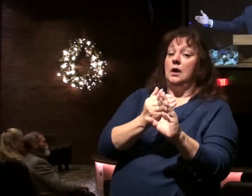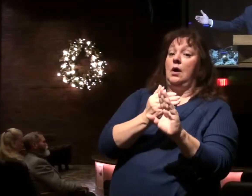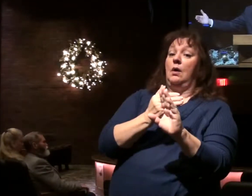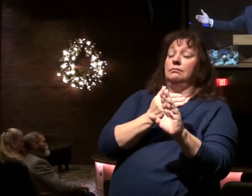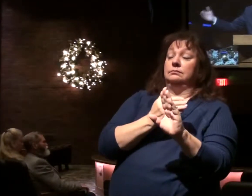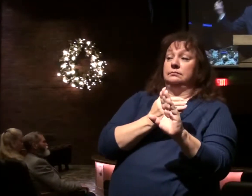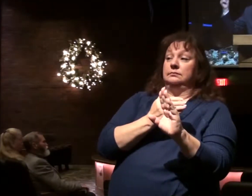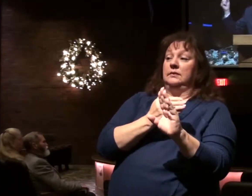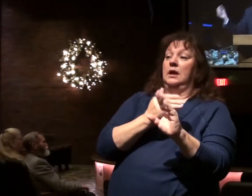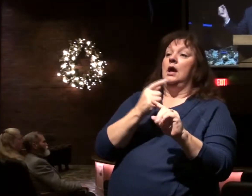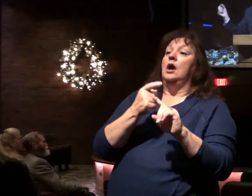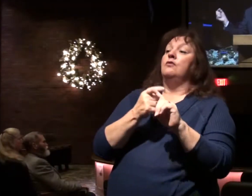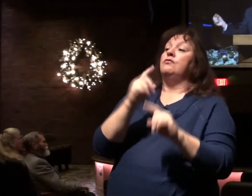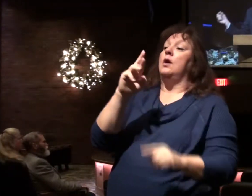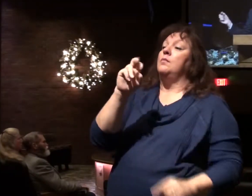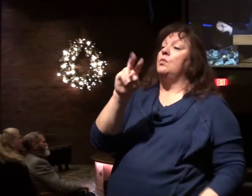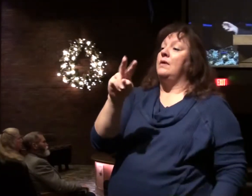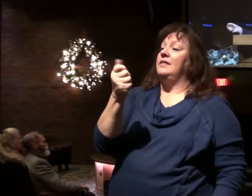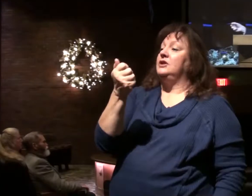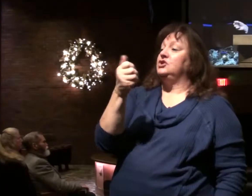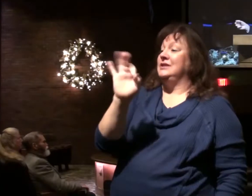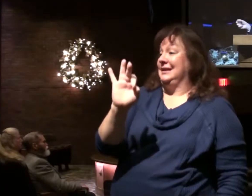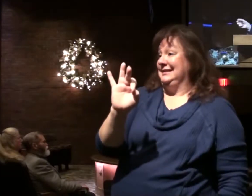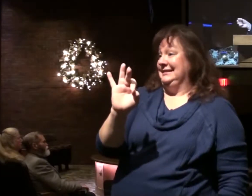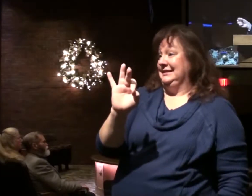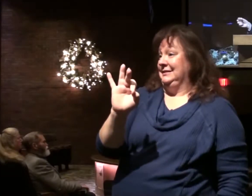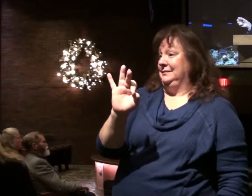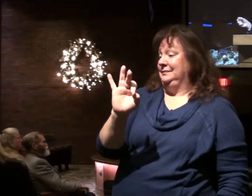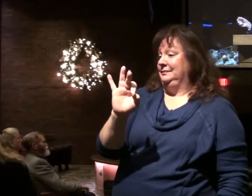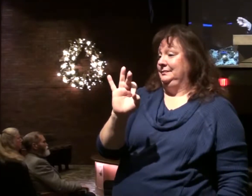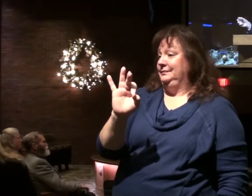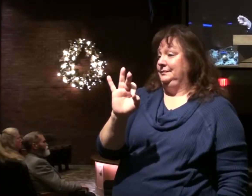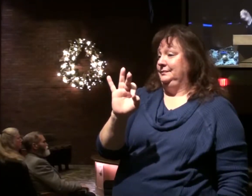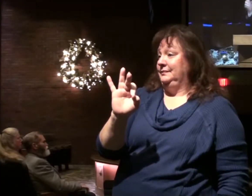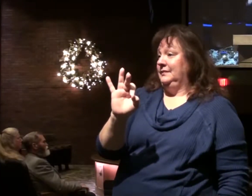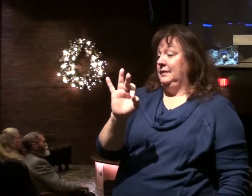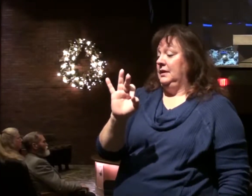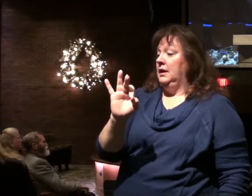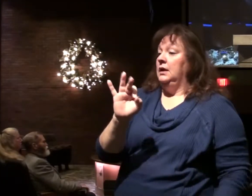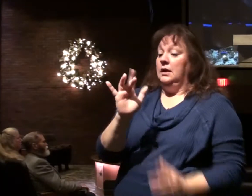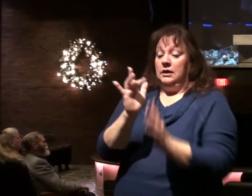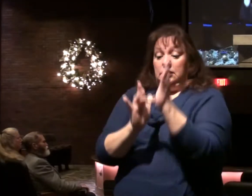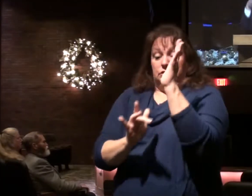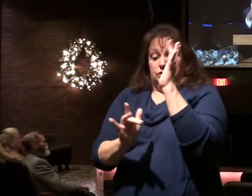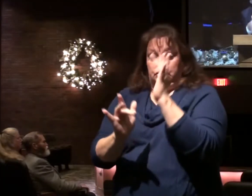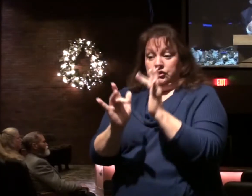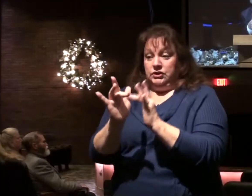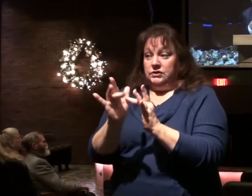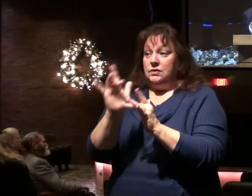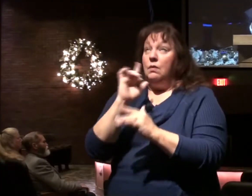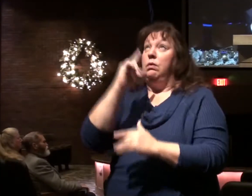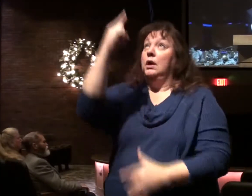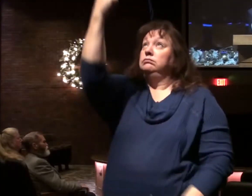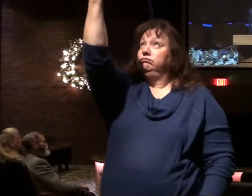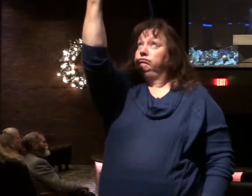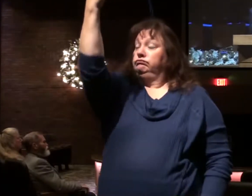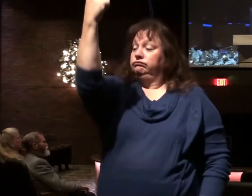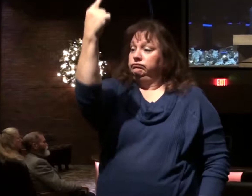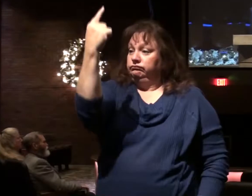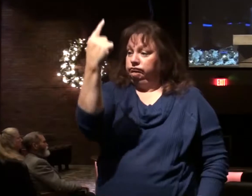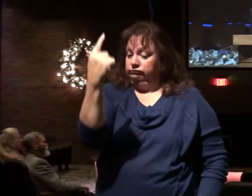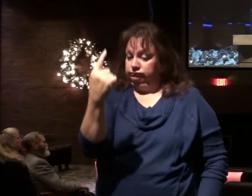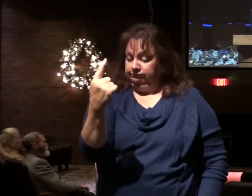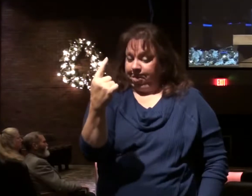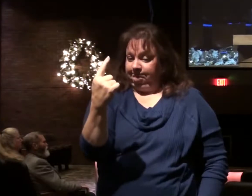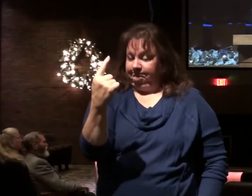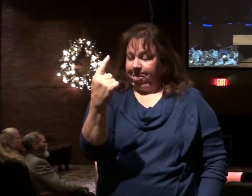from Revelation 19. When Christ will descend from heaven, as he